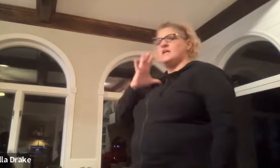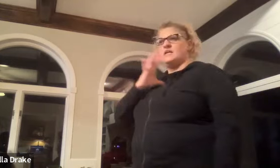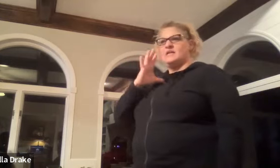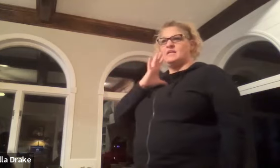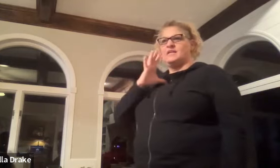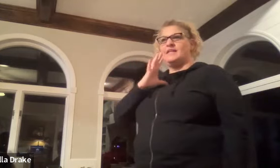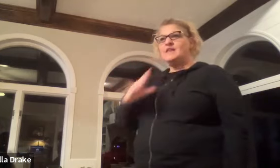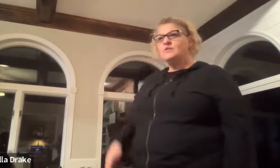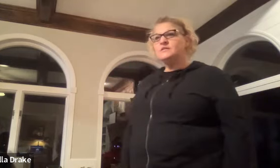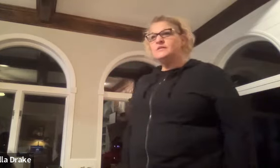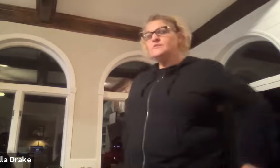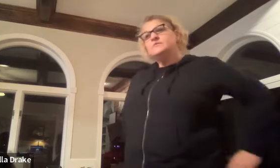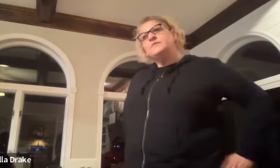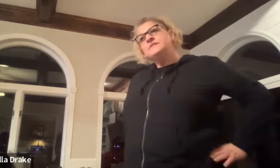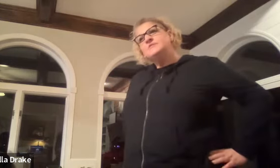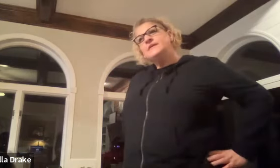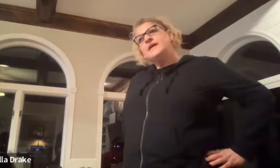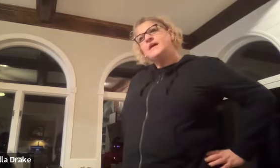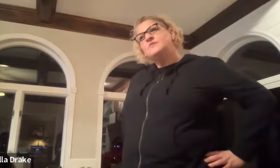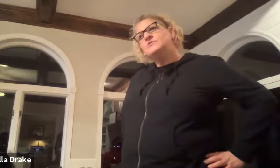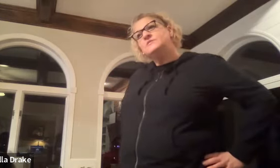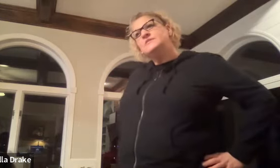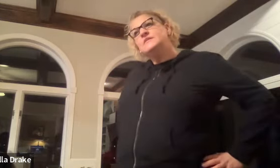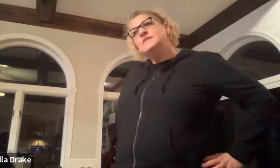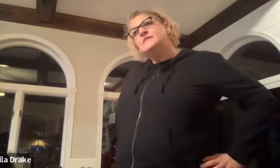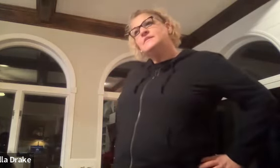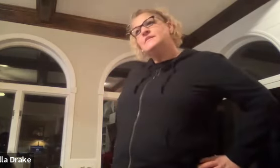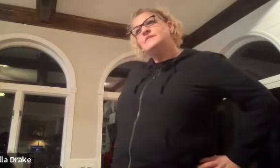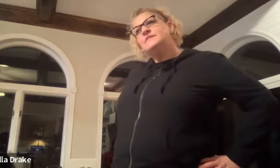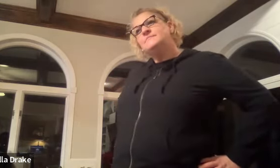can you can you teach me how to um